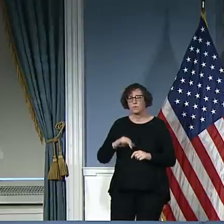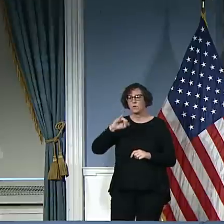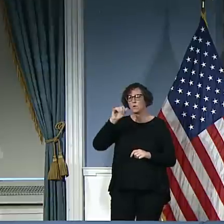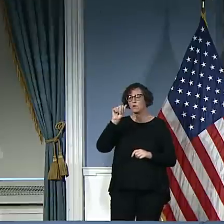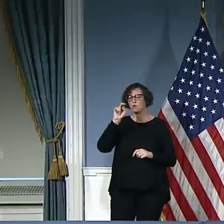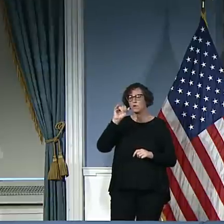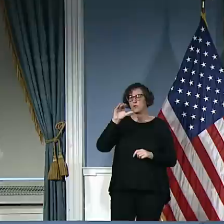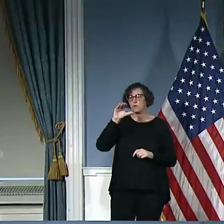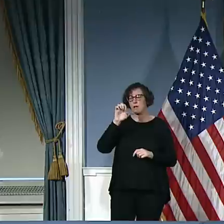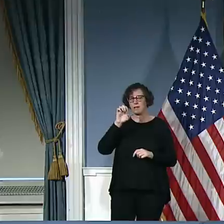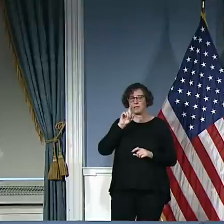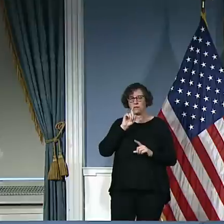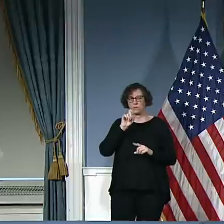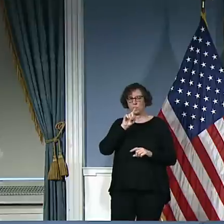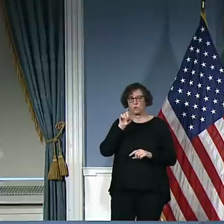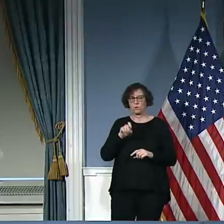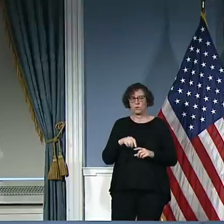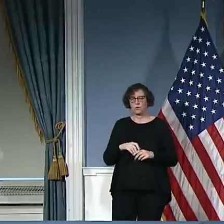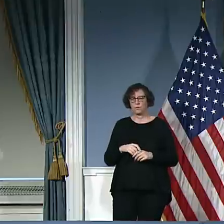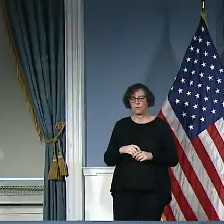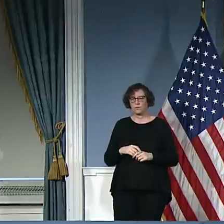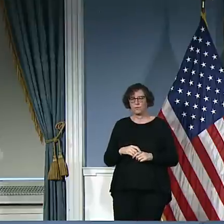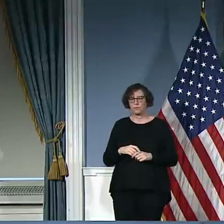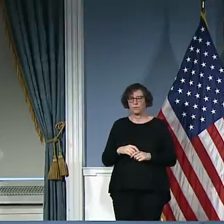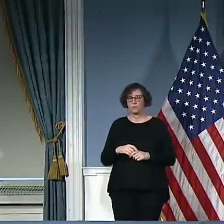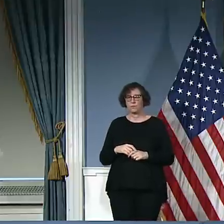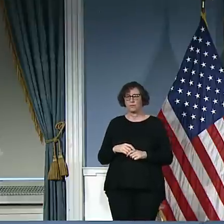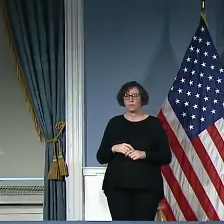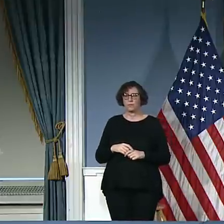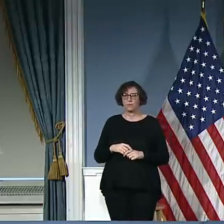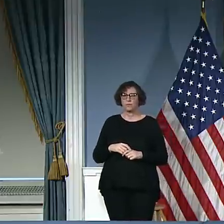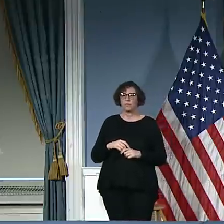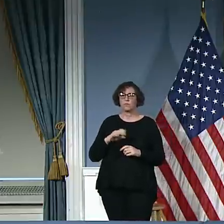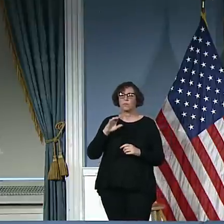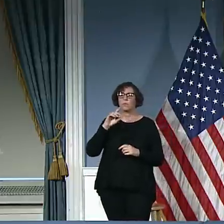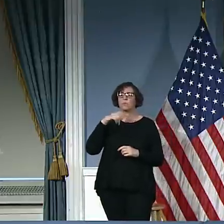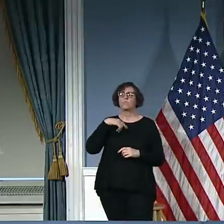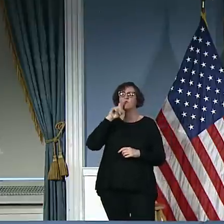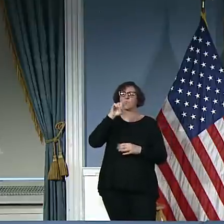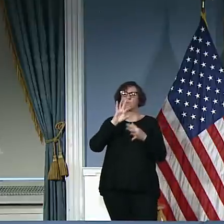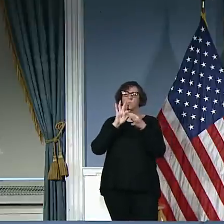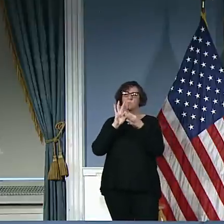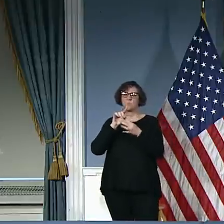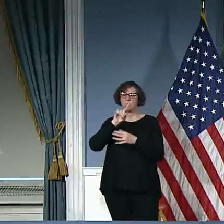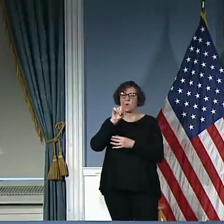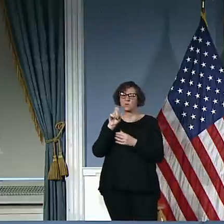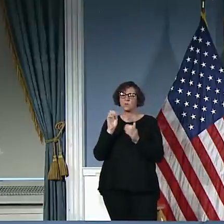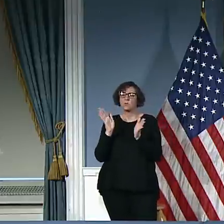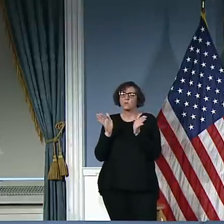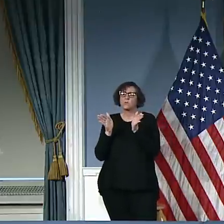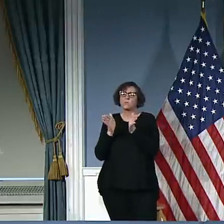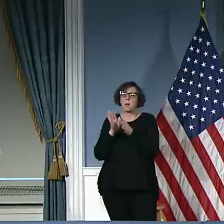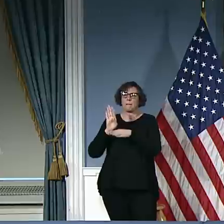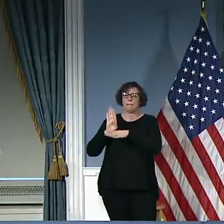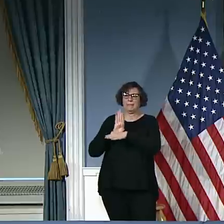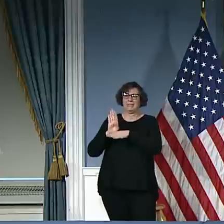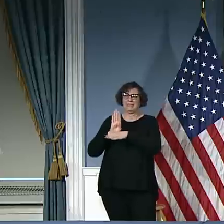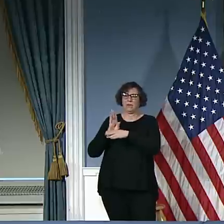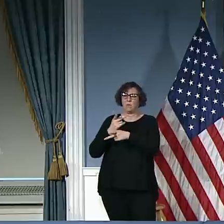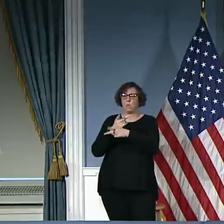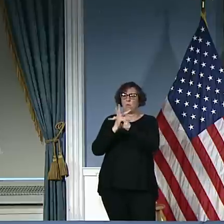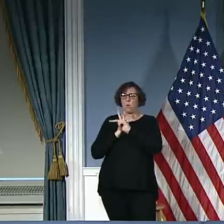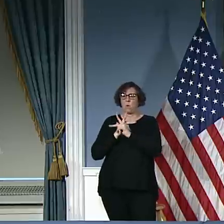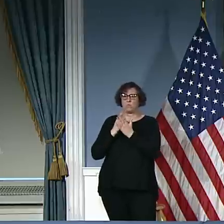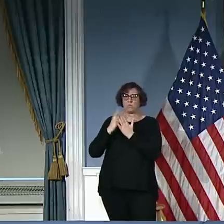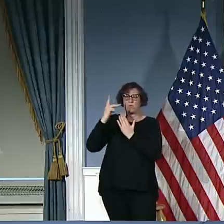Yeah, this is about the small business loan program. Yep. I wanted to see how many businesses have applied, how many grants have been